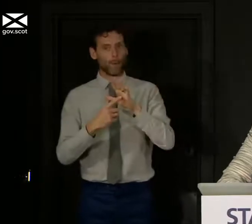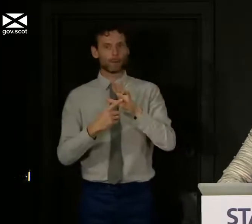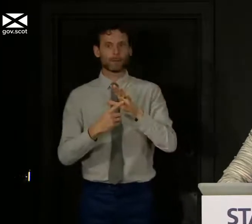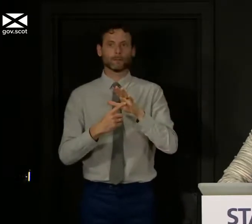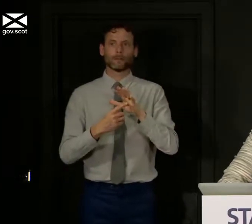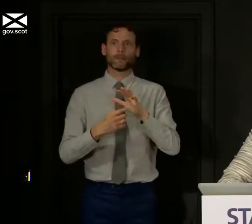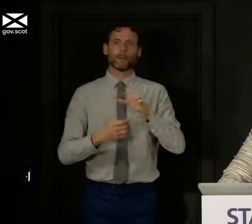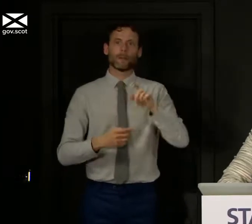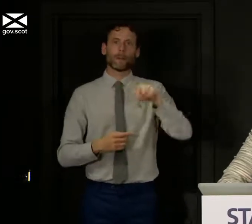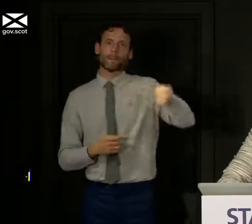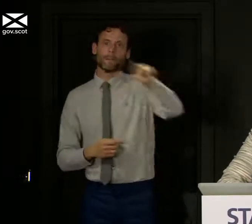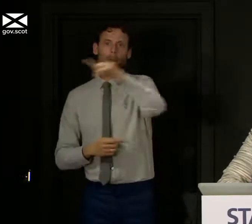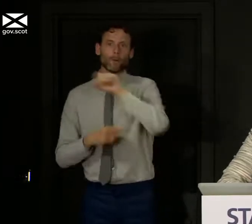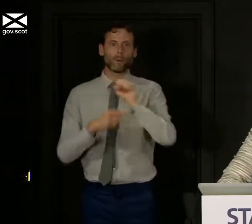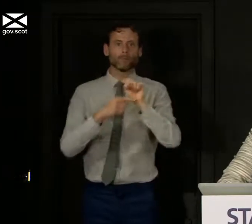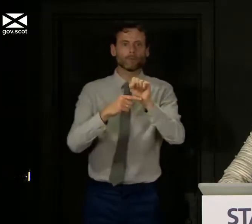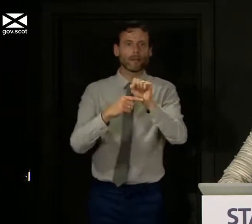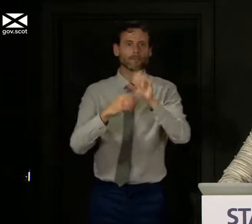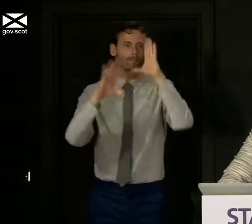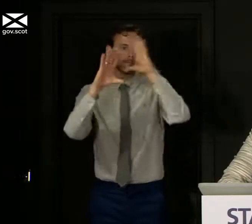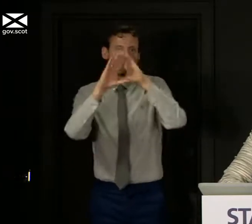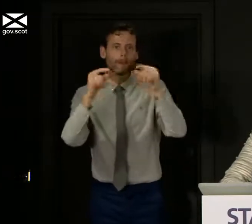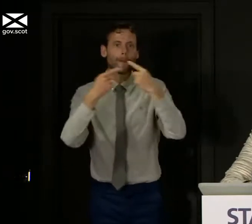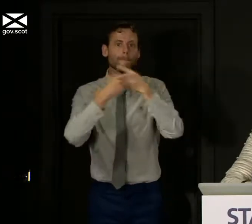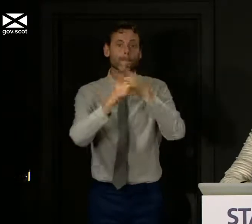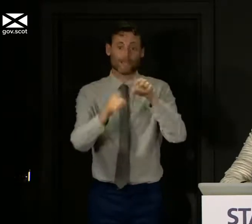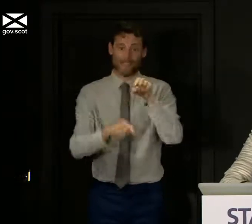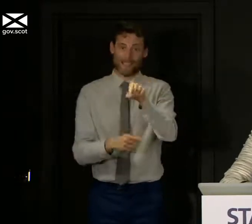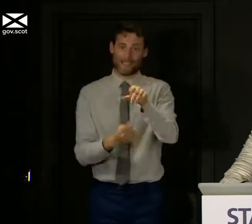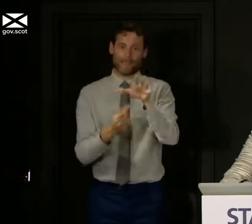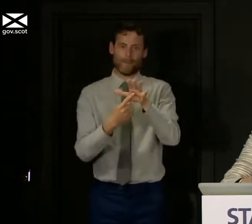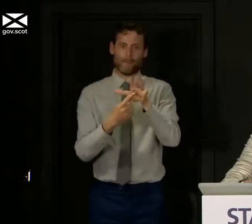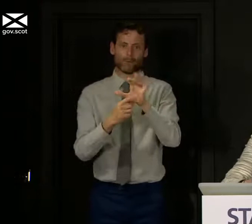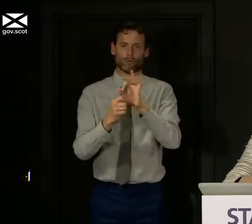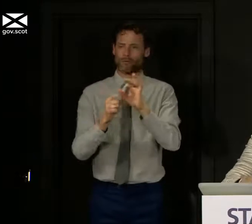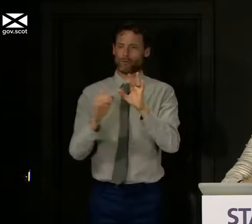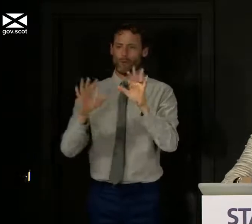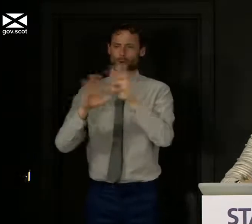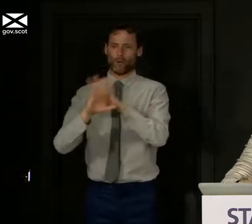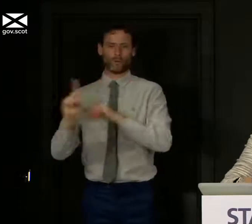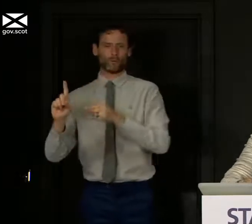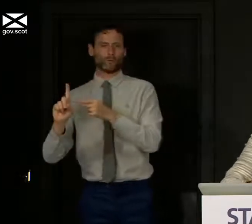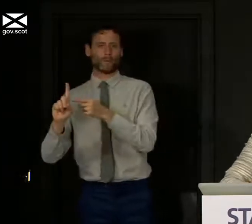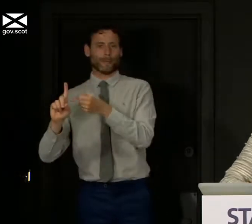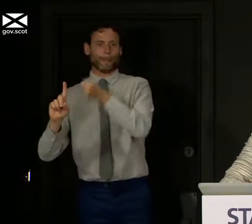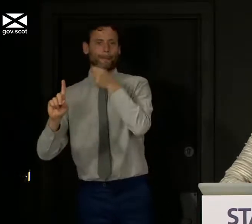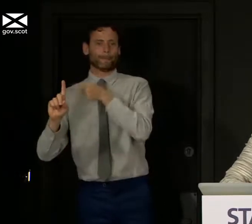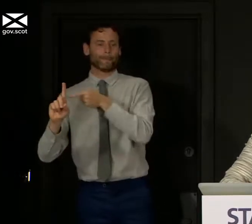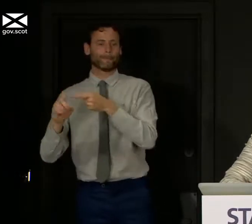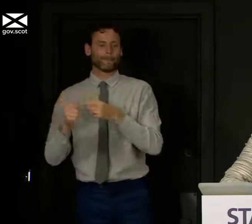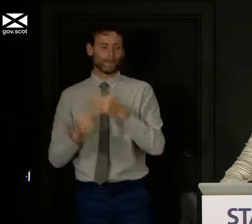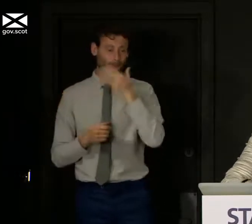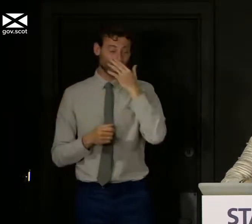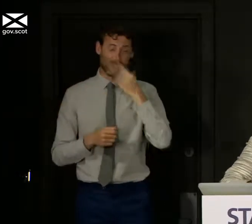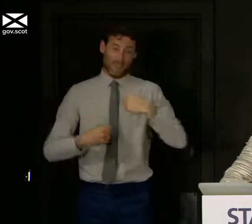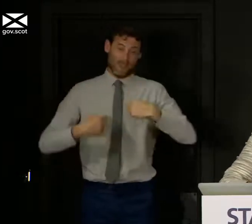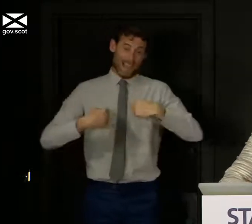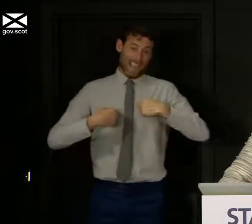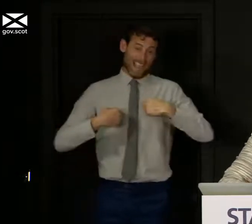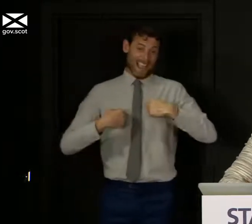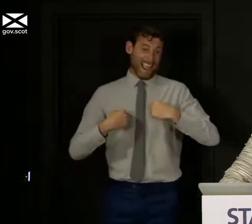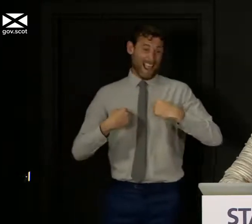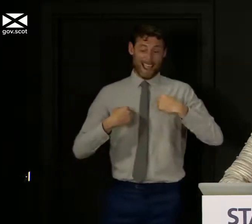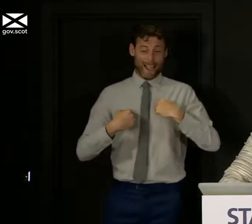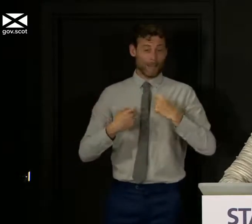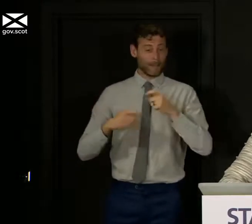for him. My job is to make sure that the public health messages that I'm communicating to people across Scotland are as clear as I can possibly make them. We will continue to